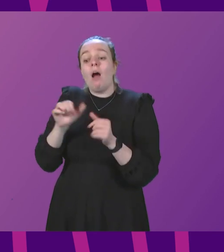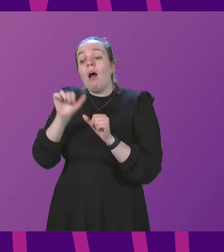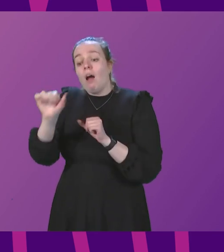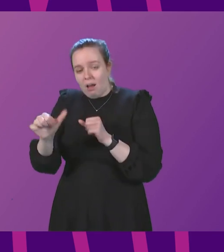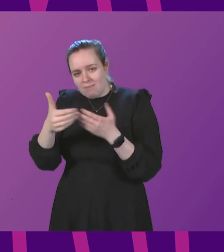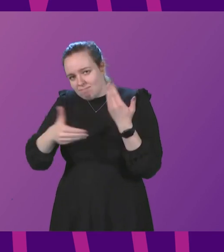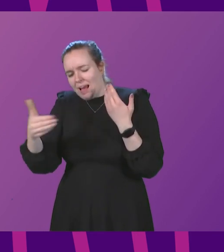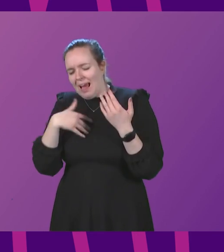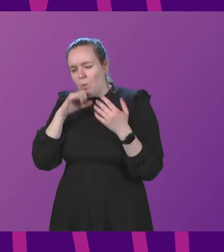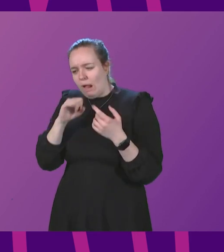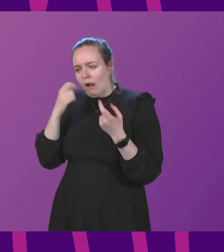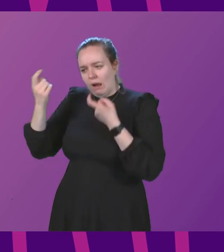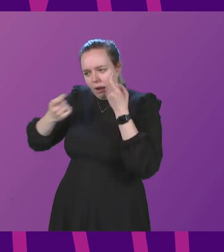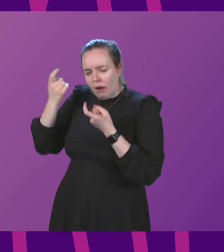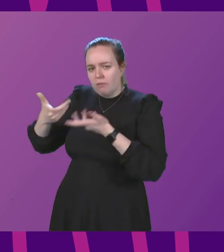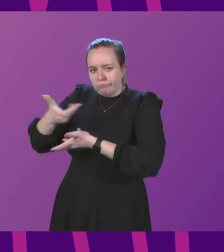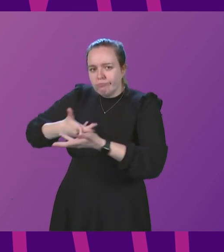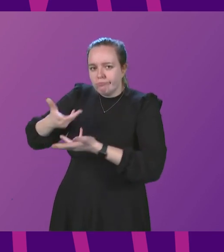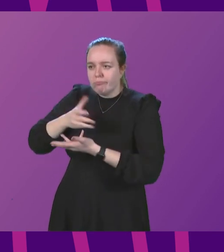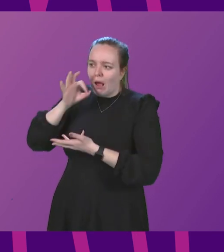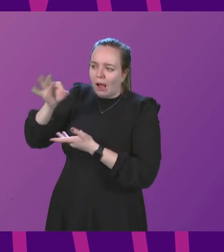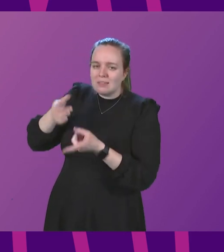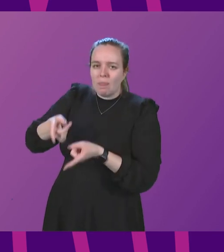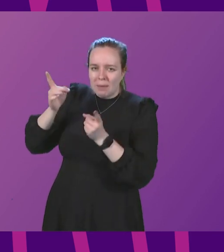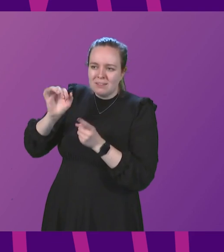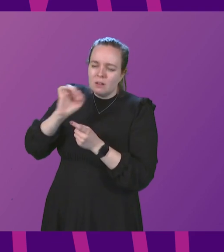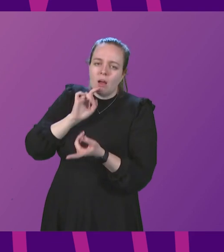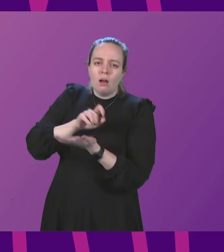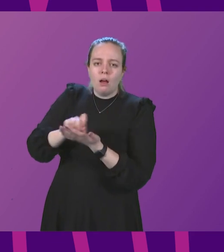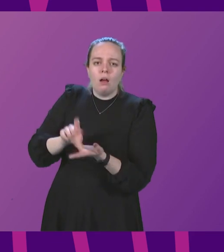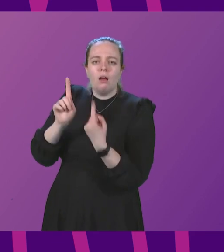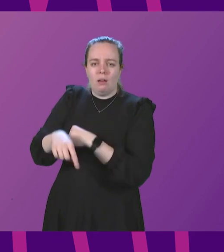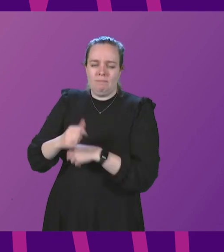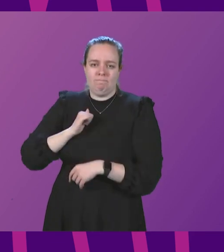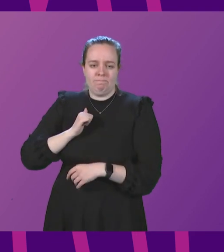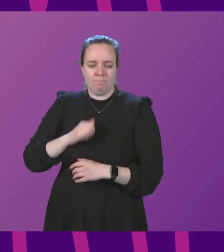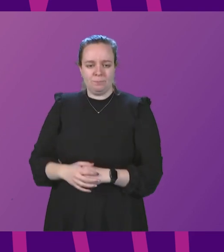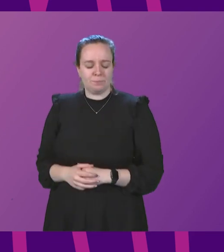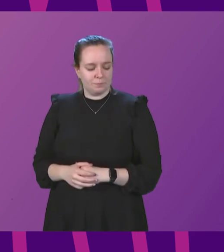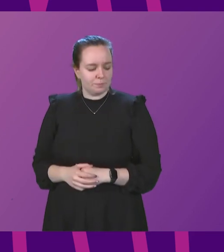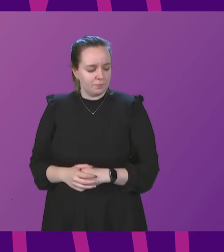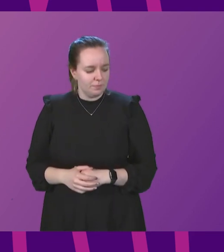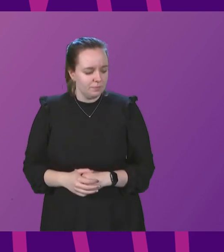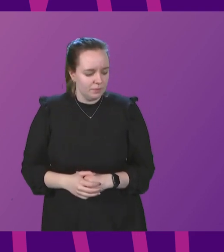I will take the point away and give some further consideration and ask the Minister to write back to the member in due course Thank